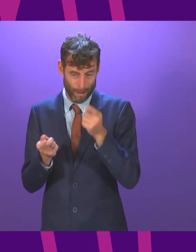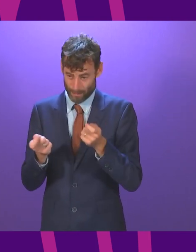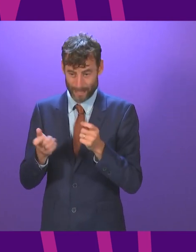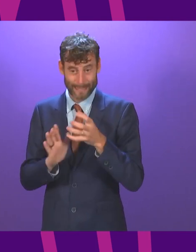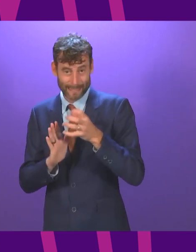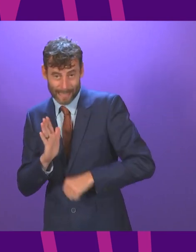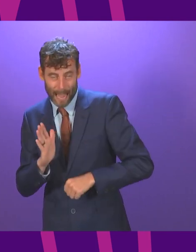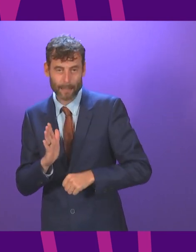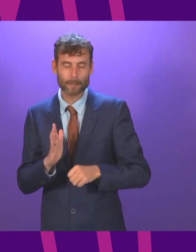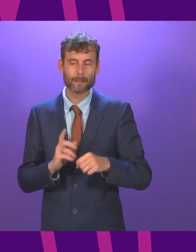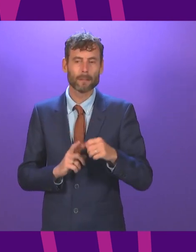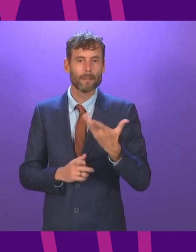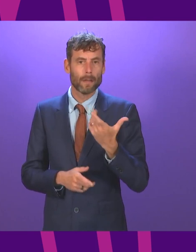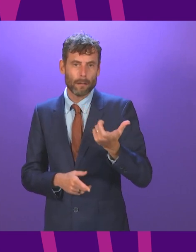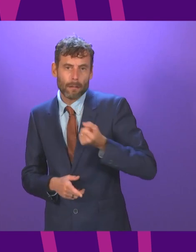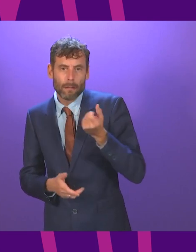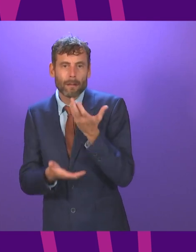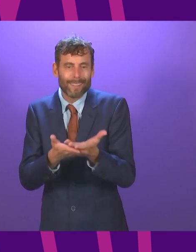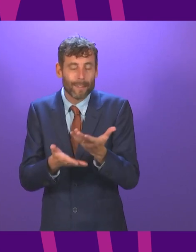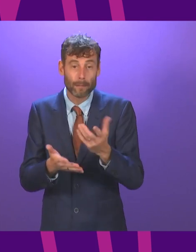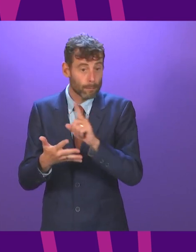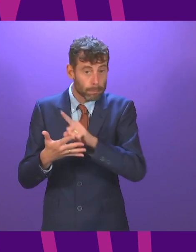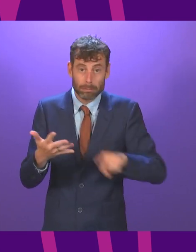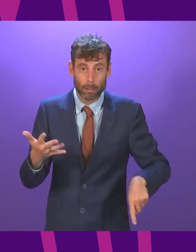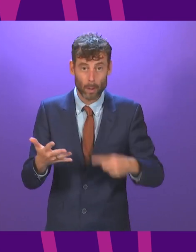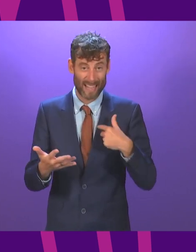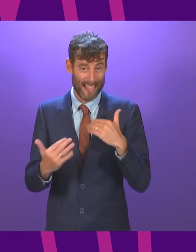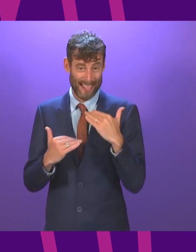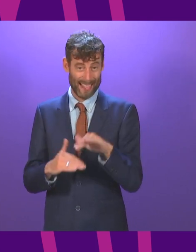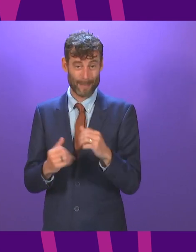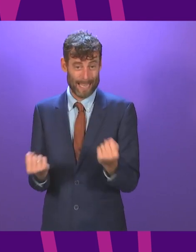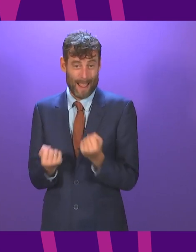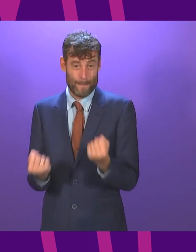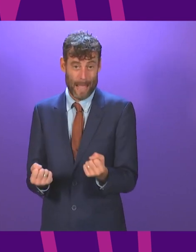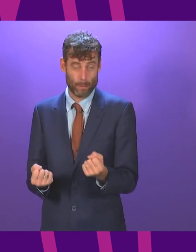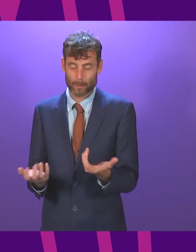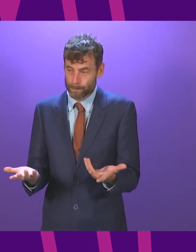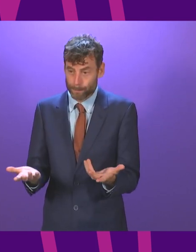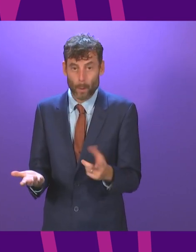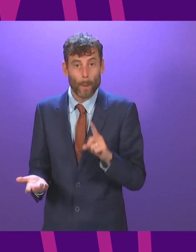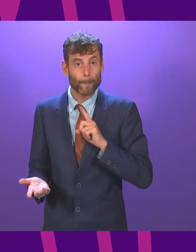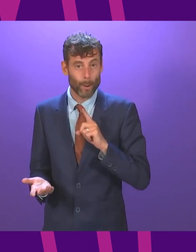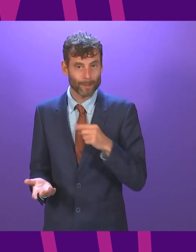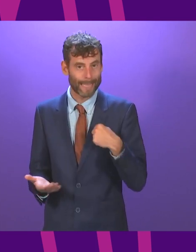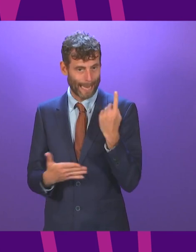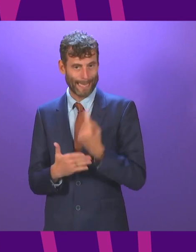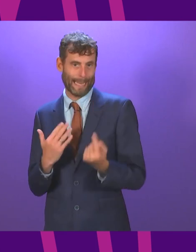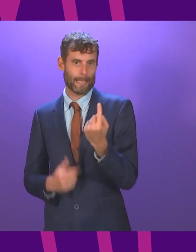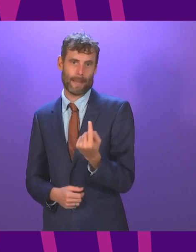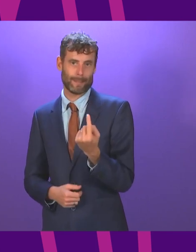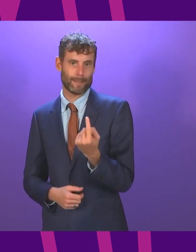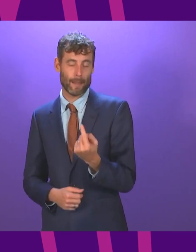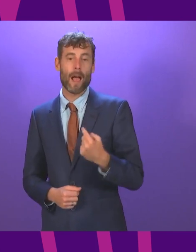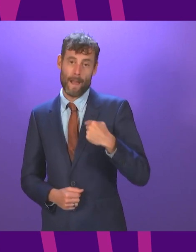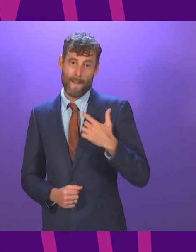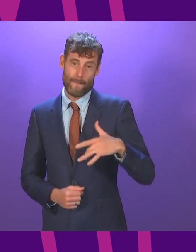build that greener fairer Scotland are necessary so ensuring that the mandate to give people a choice on independence in this parliament is honoured